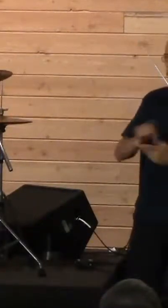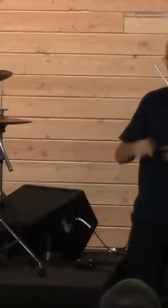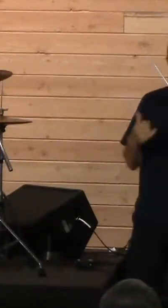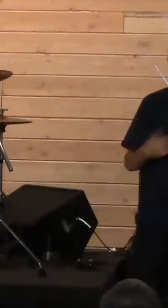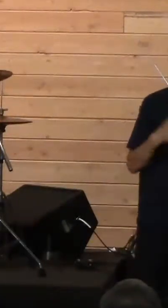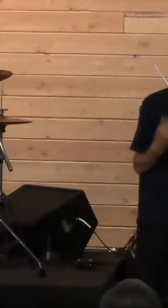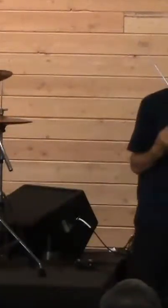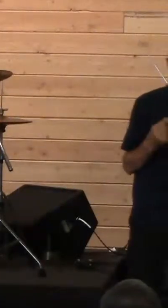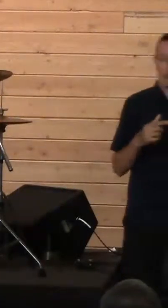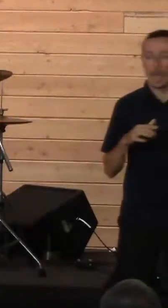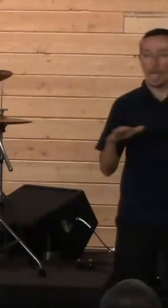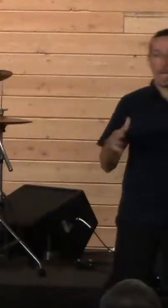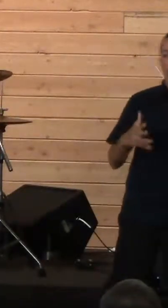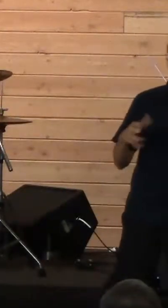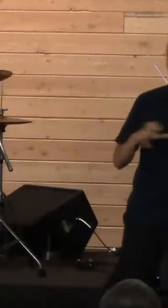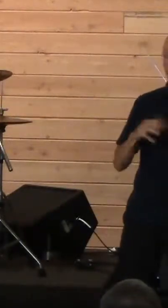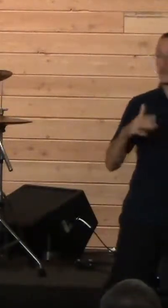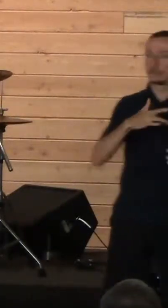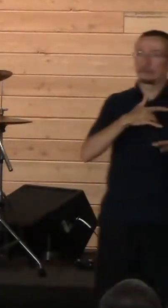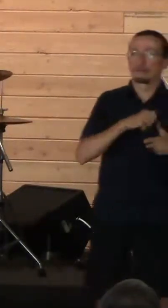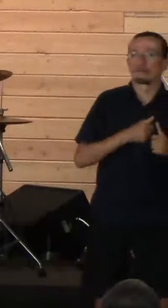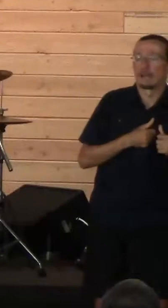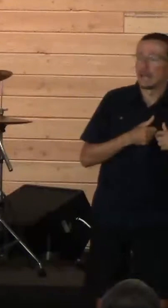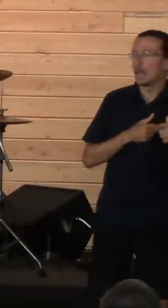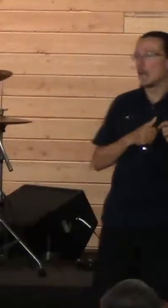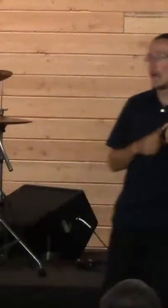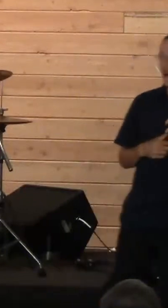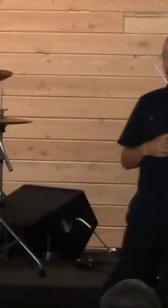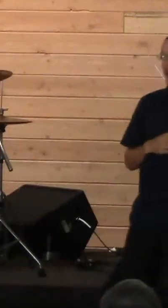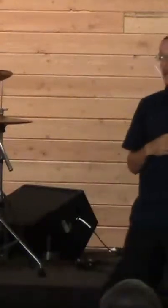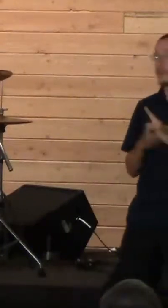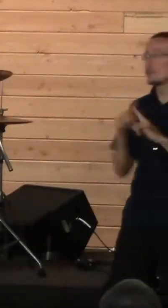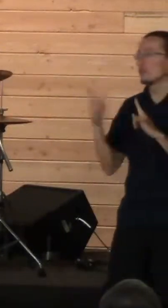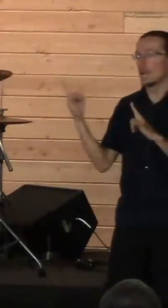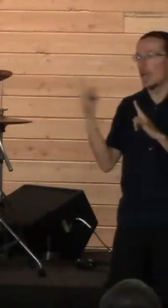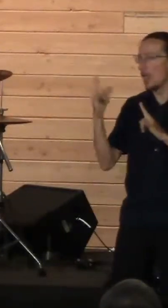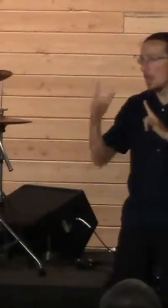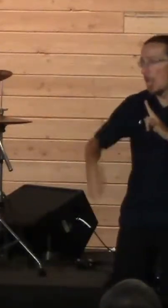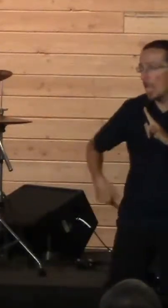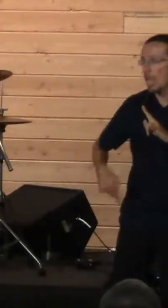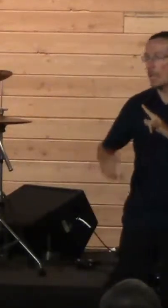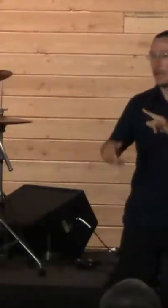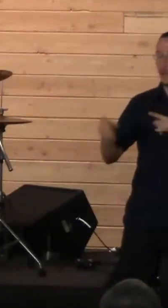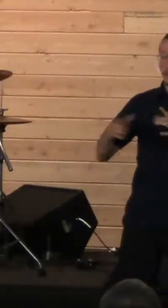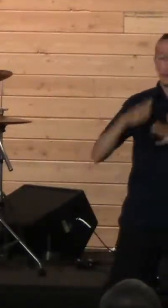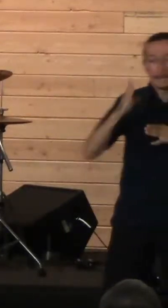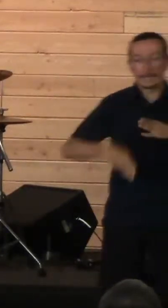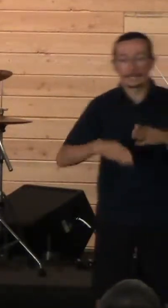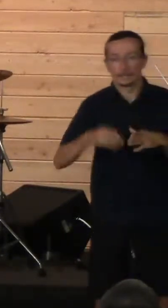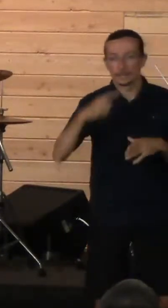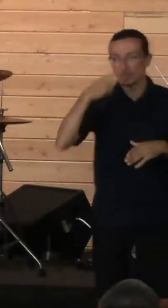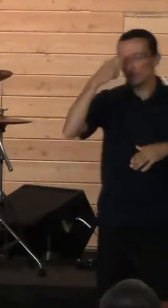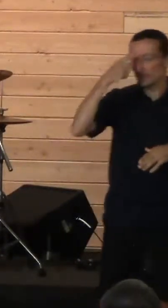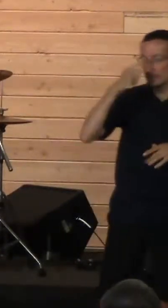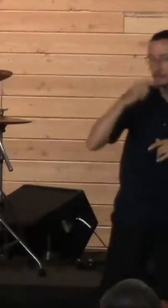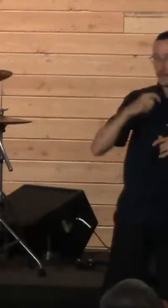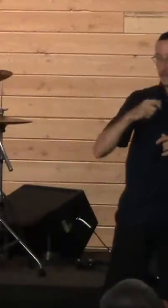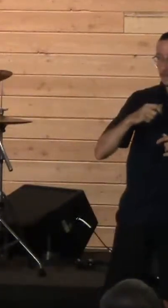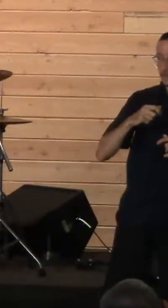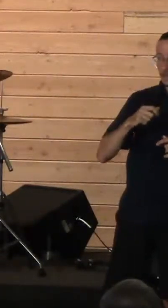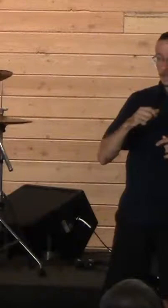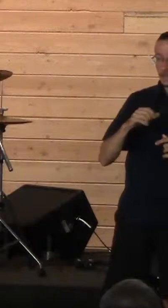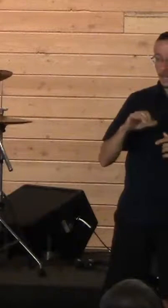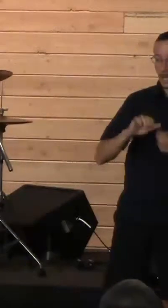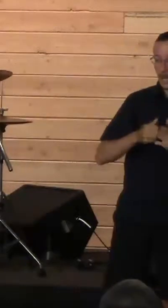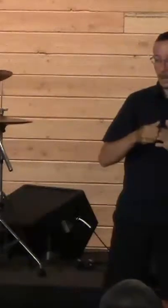heart-wrenching conflict of I love you, and you don't love me, and it ends, and you'd think like every other rom-com, it would end in